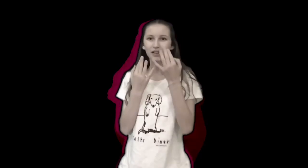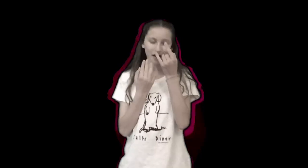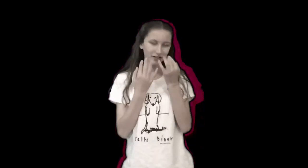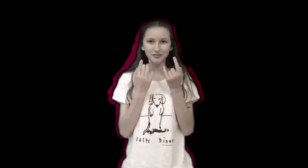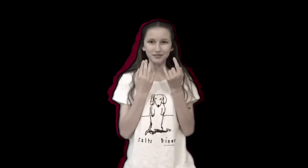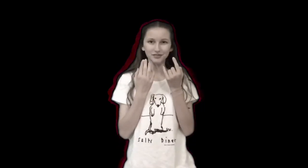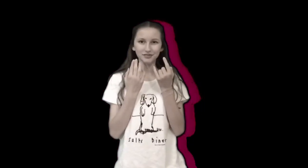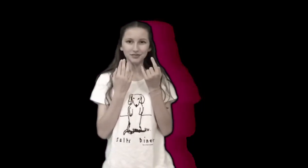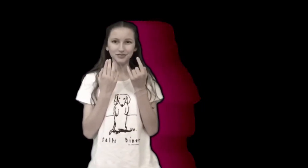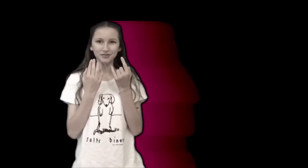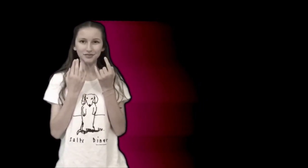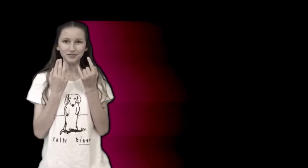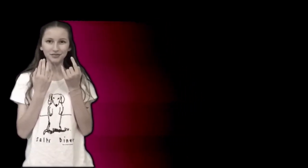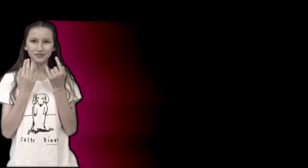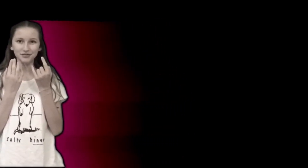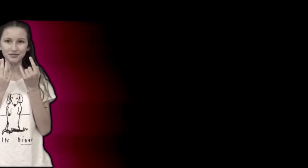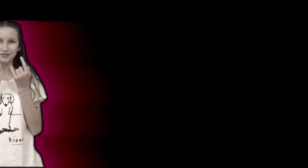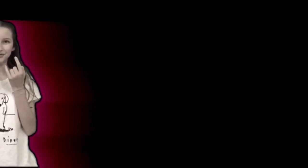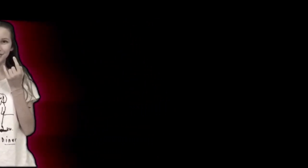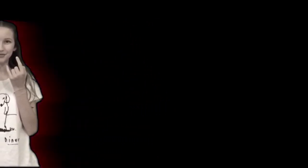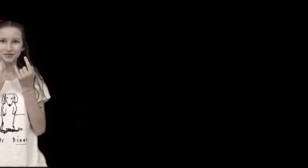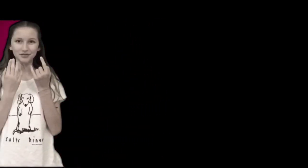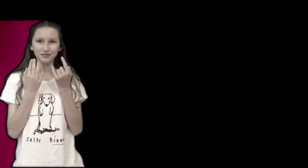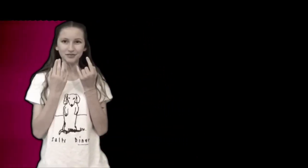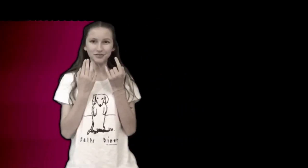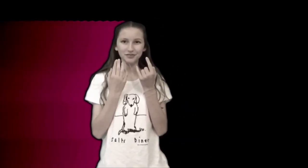cause this is all we know Guess is all we